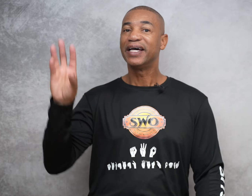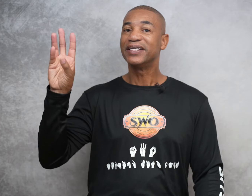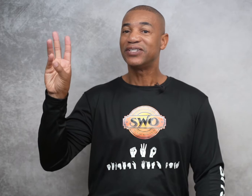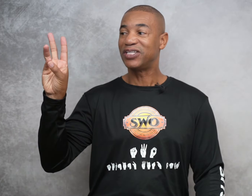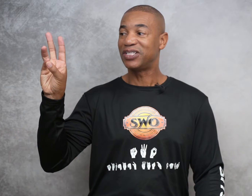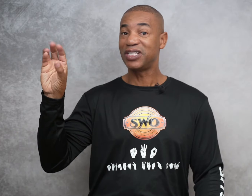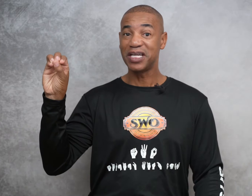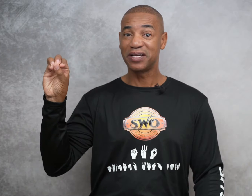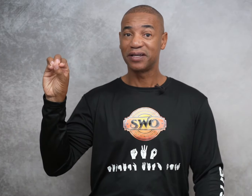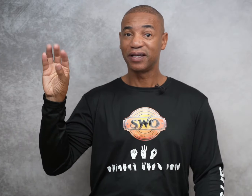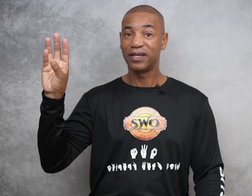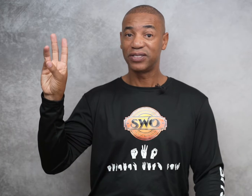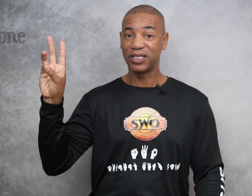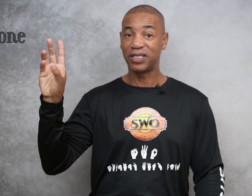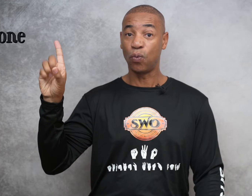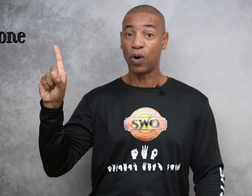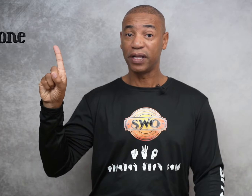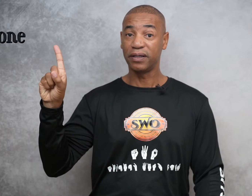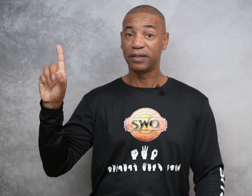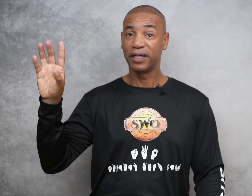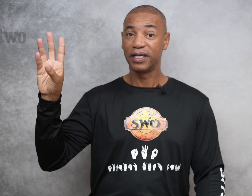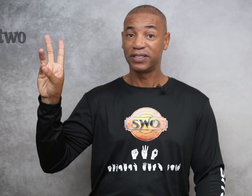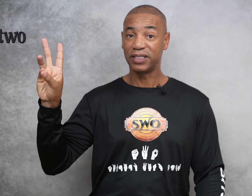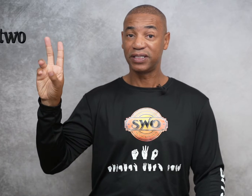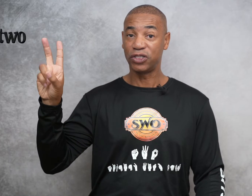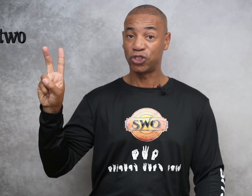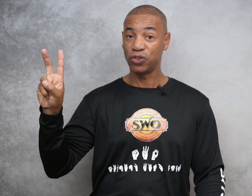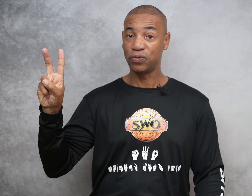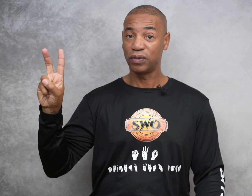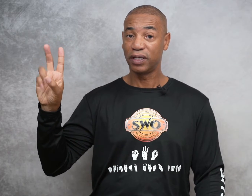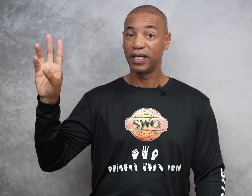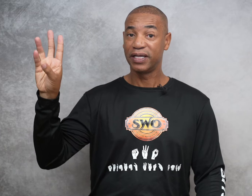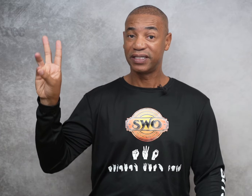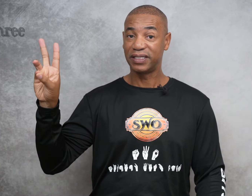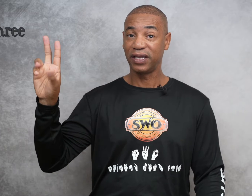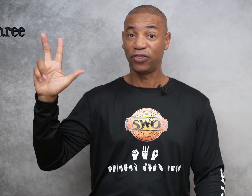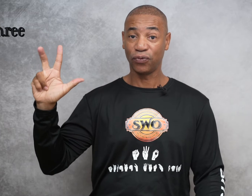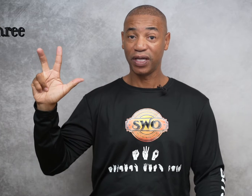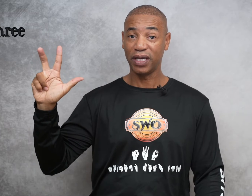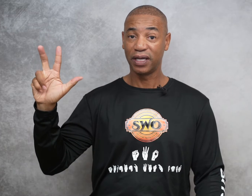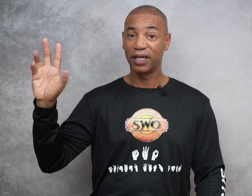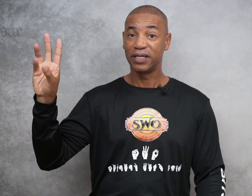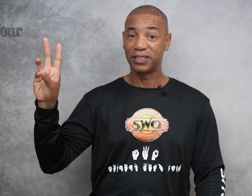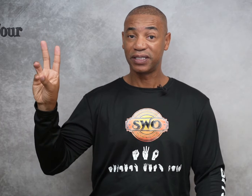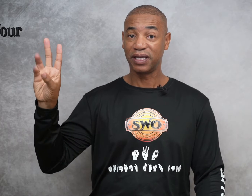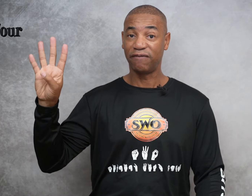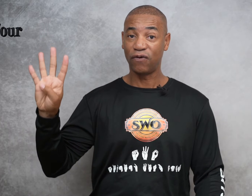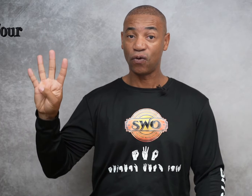60, 61, 62, 63, 64,